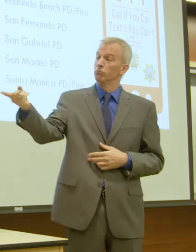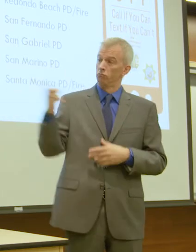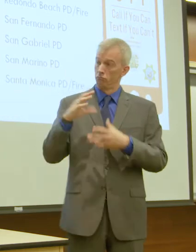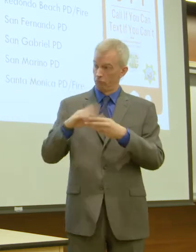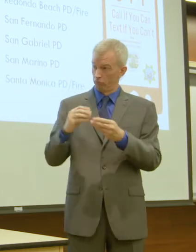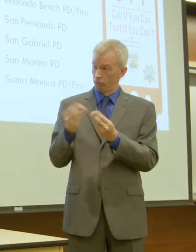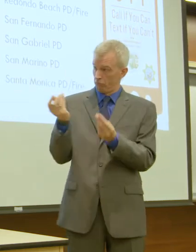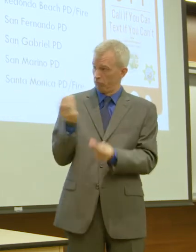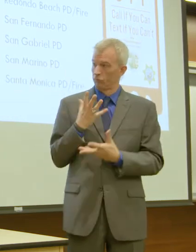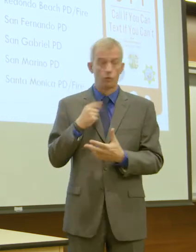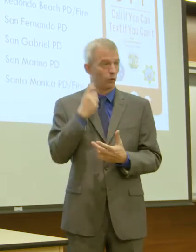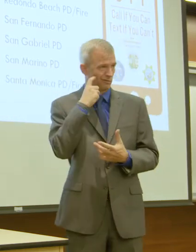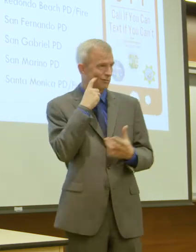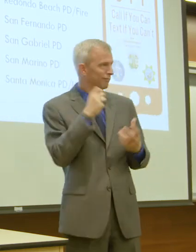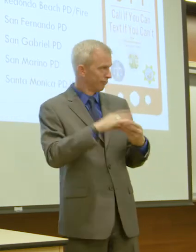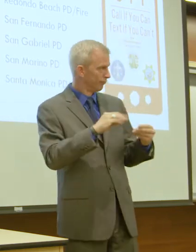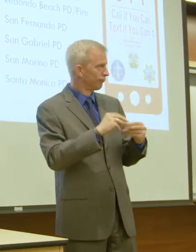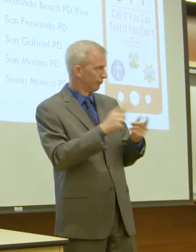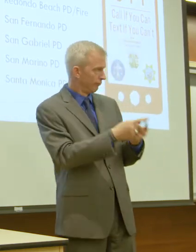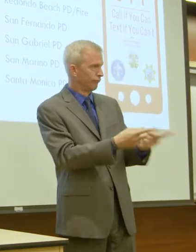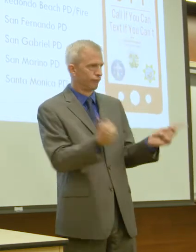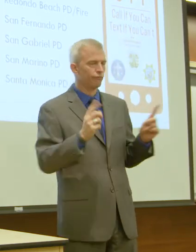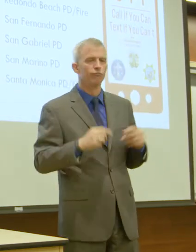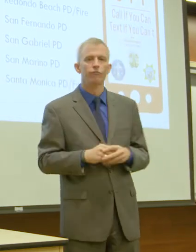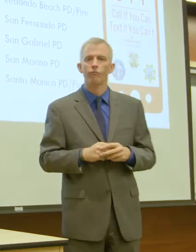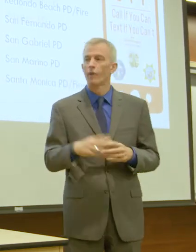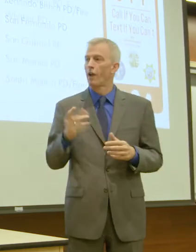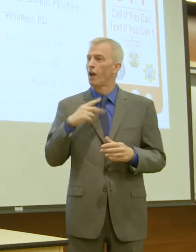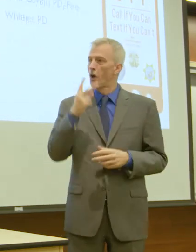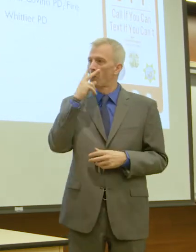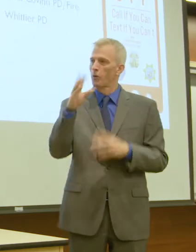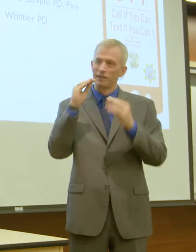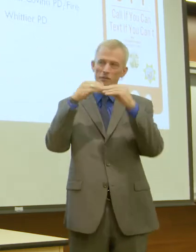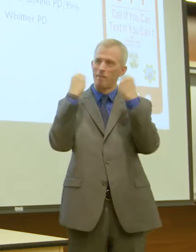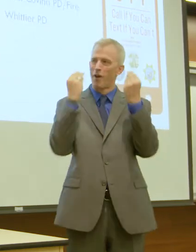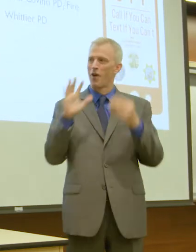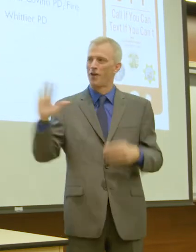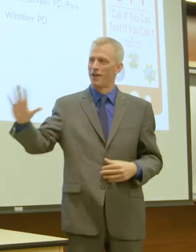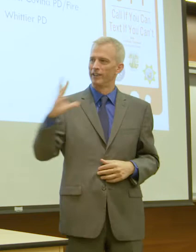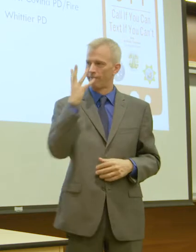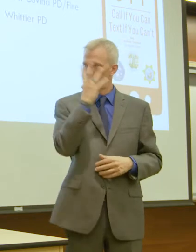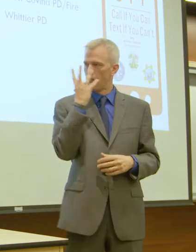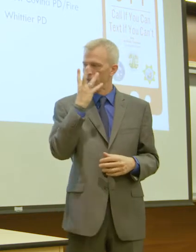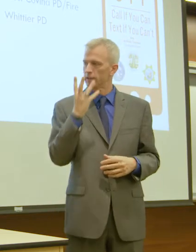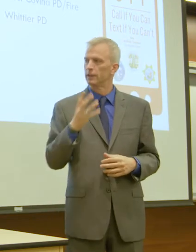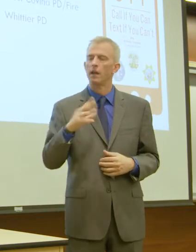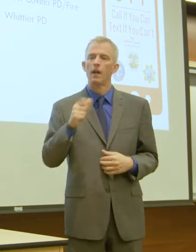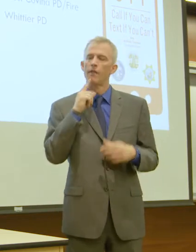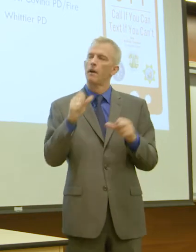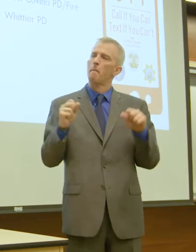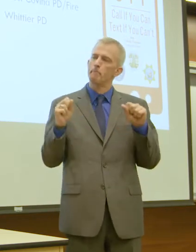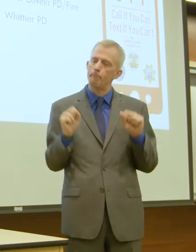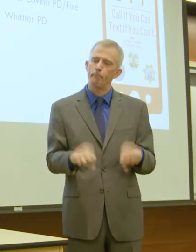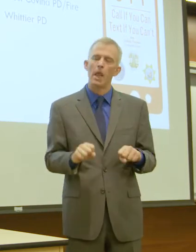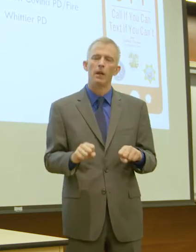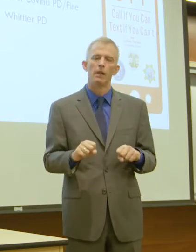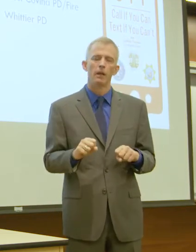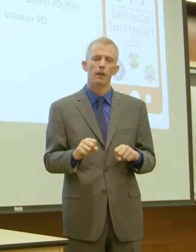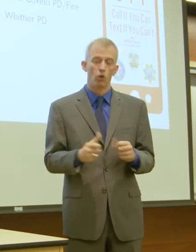story as he just relayed to you. And looking at the smile on his face at the ability to